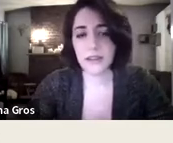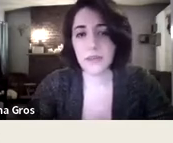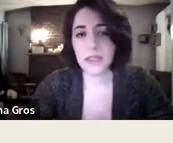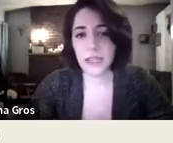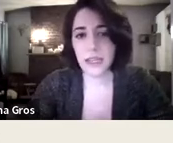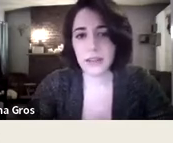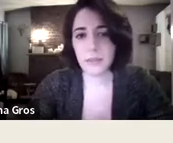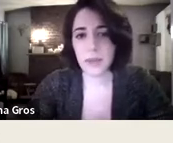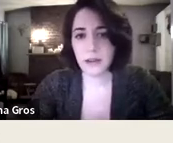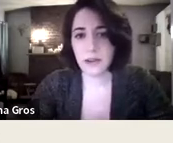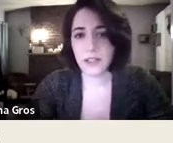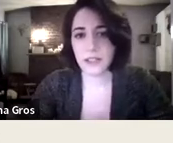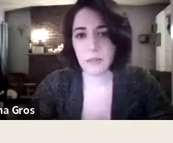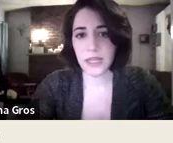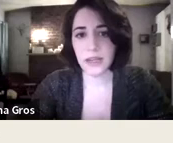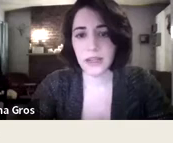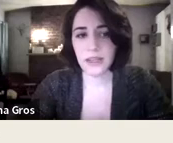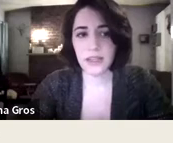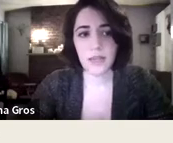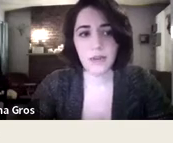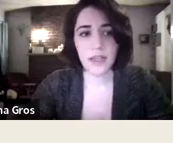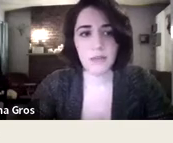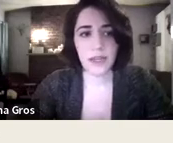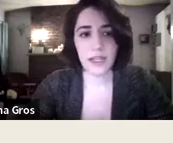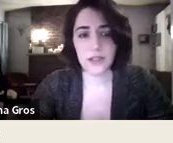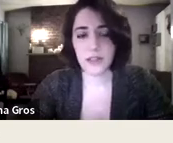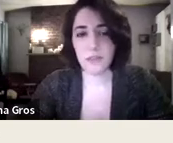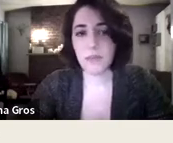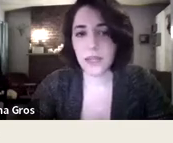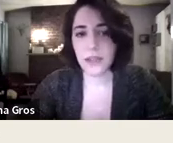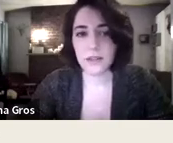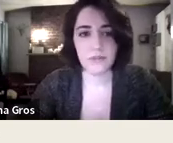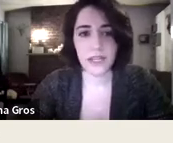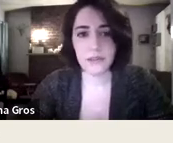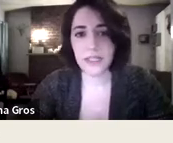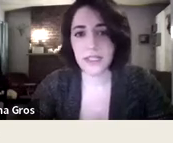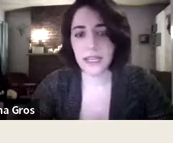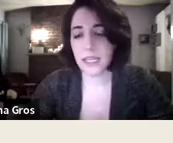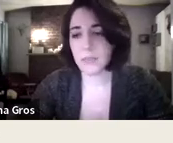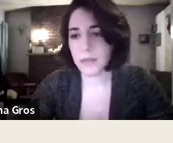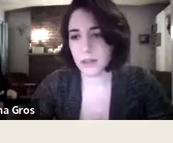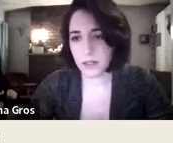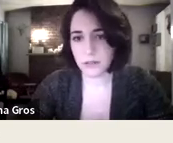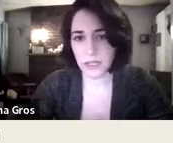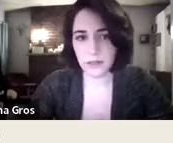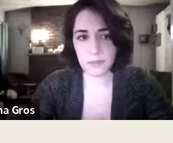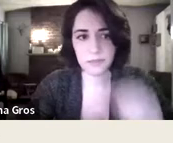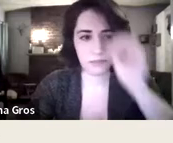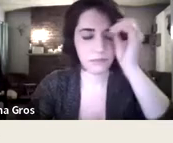they're not Canadian citizens, CBSA has the power to step in, label them a danger to the public or a flight risk and keep them